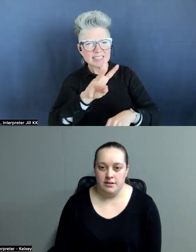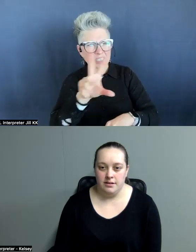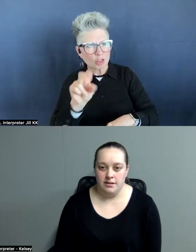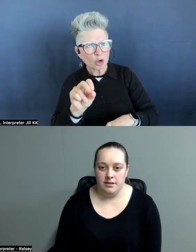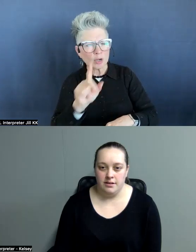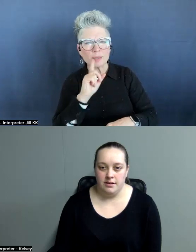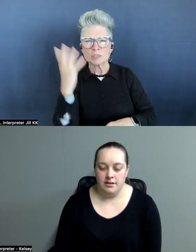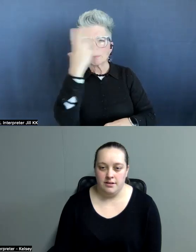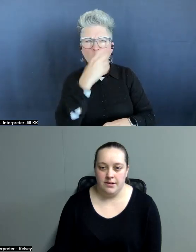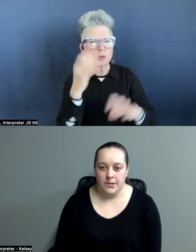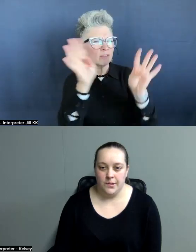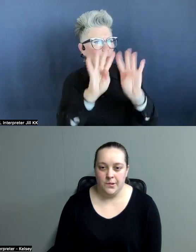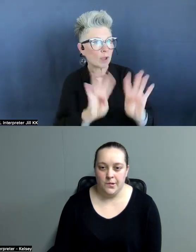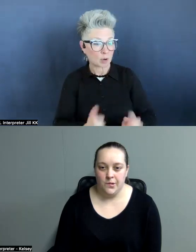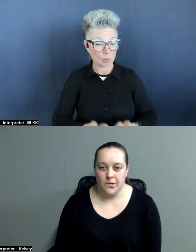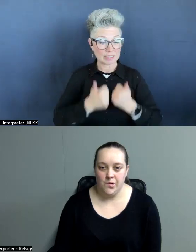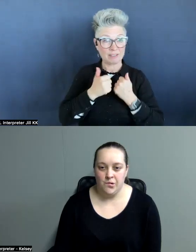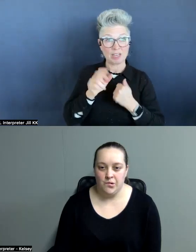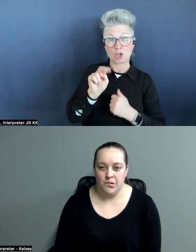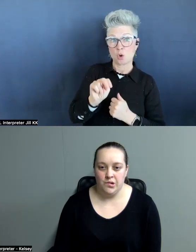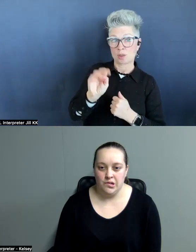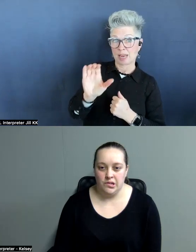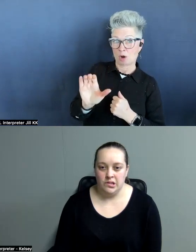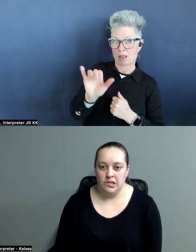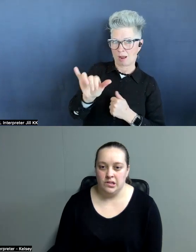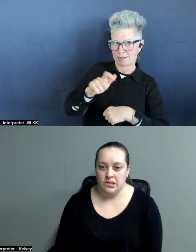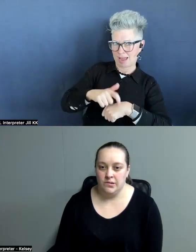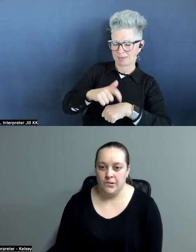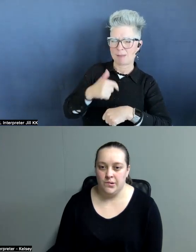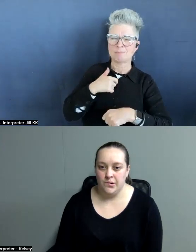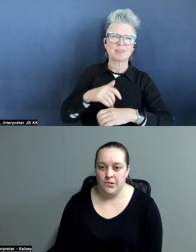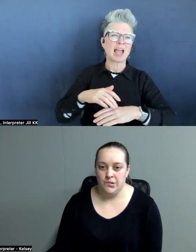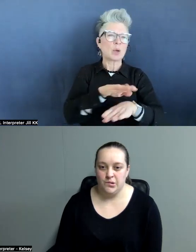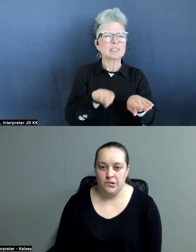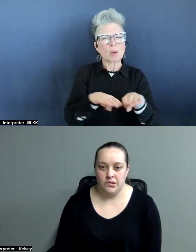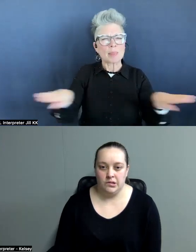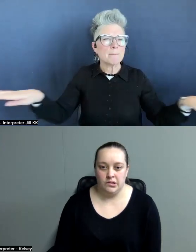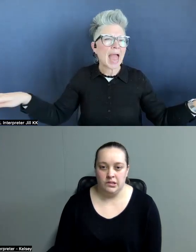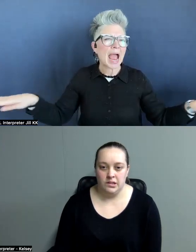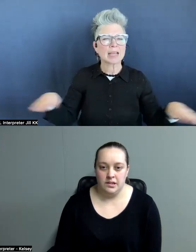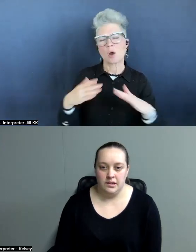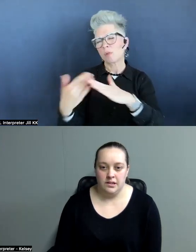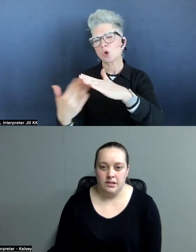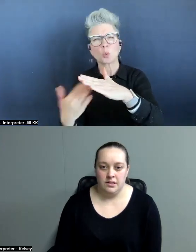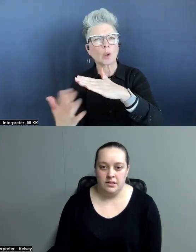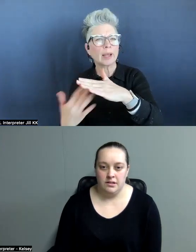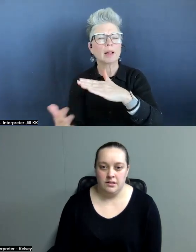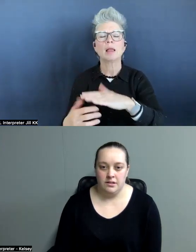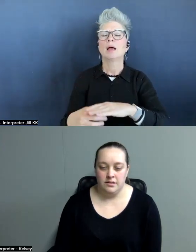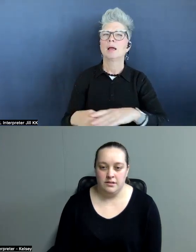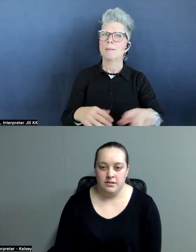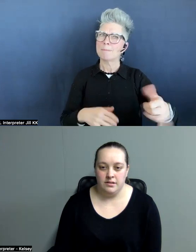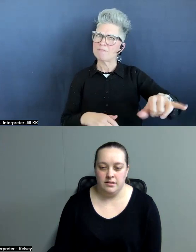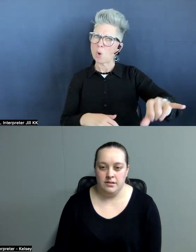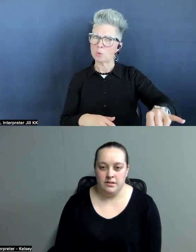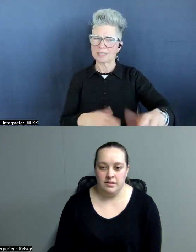beautiful weather. was living in North Carolina at the time. And I was on the patio and we were cooking out on the grill and my phone rings on